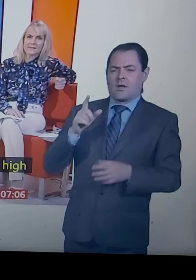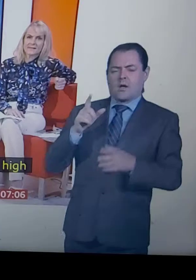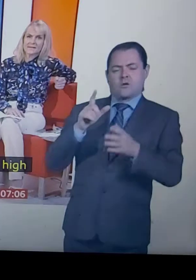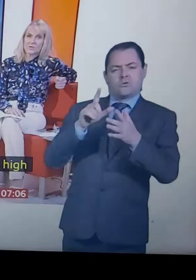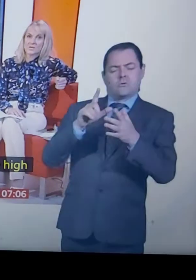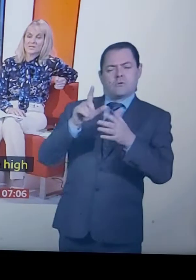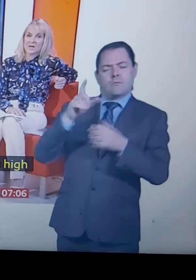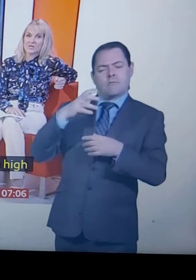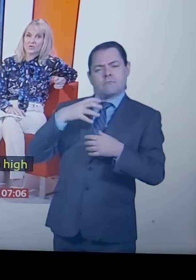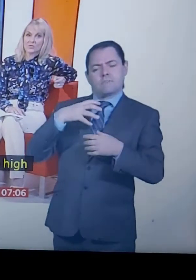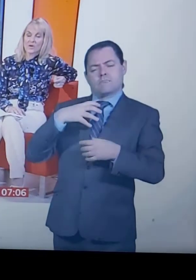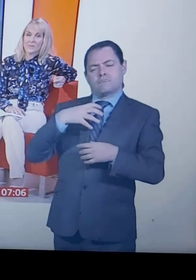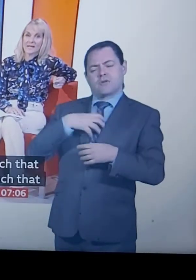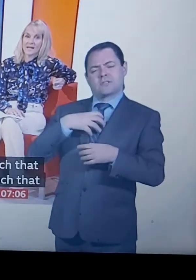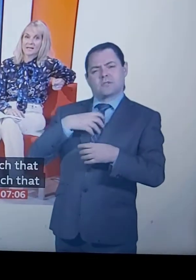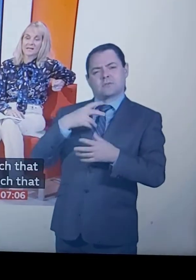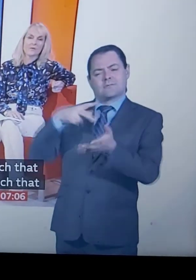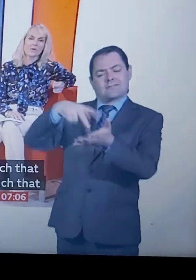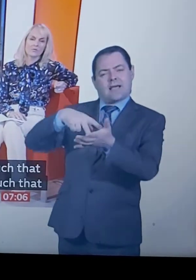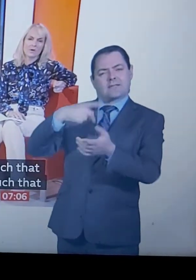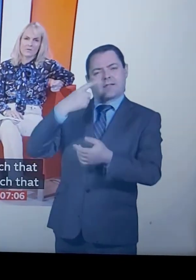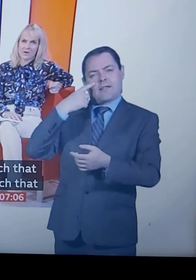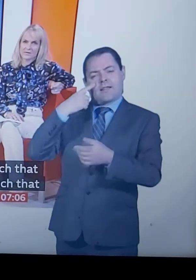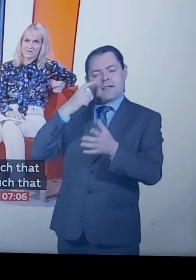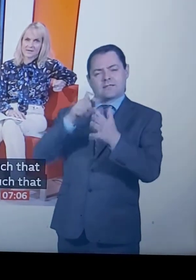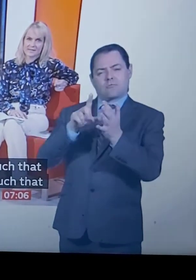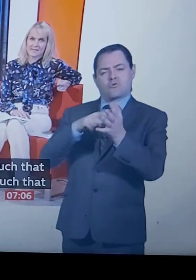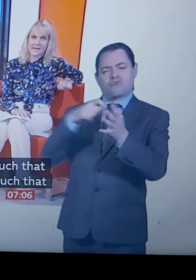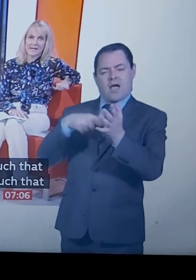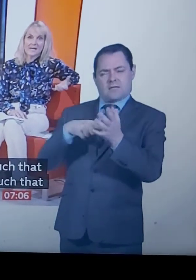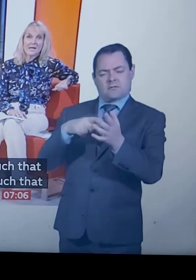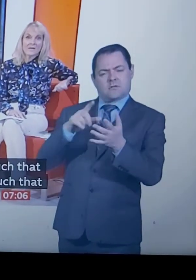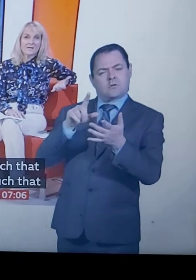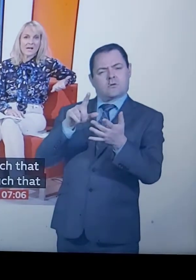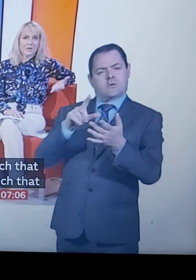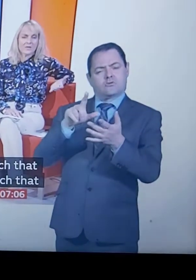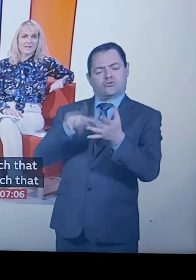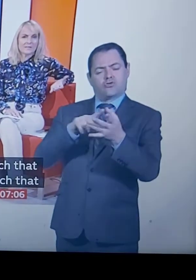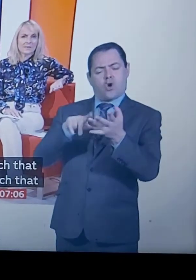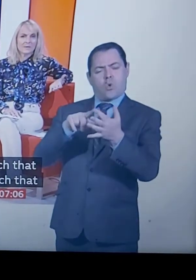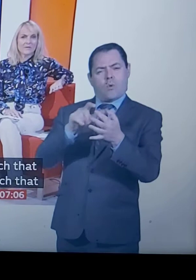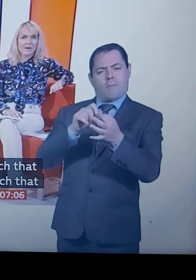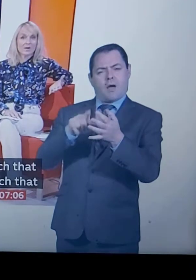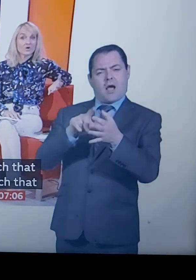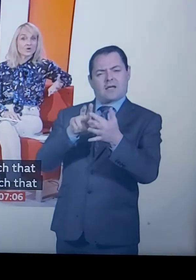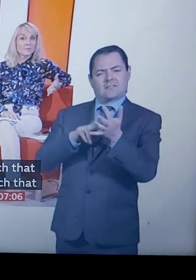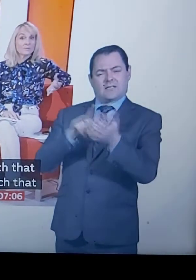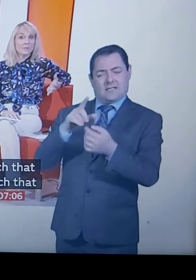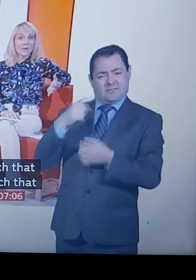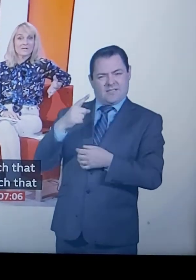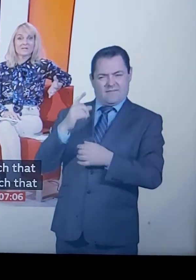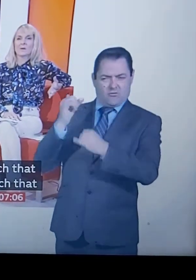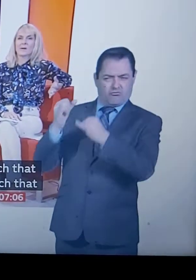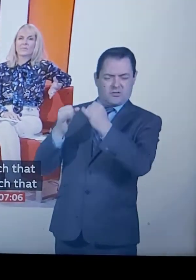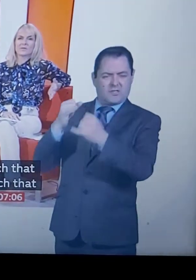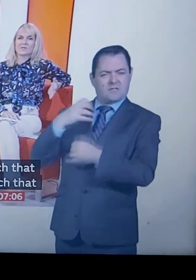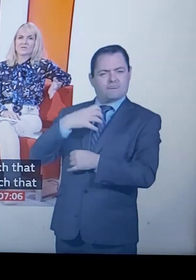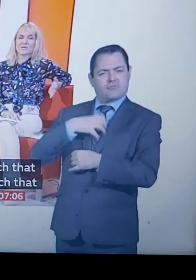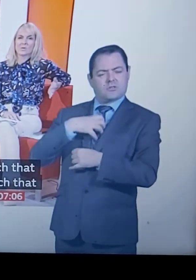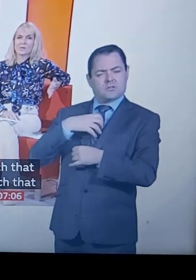Biden has criticised Donald Trump's handling of the coronavirus crisis, saying the sacrifices people have made shouldn't be wasted by a president who